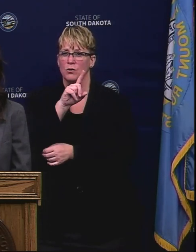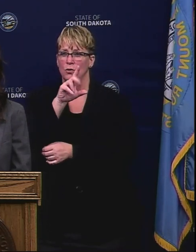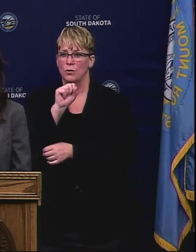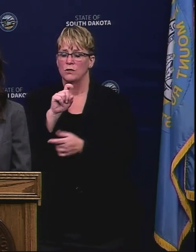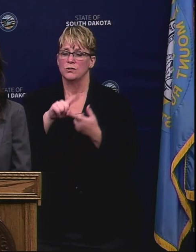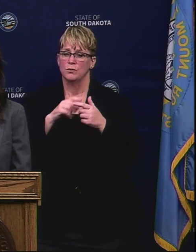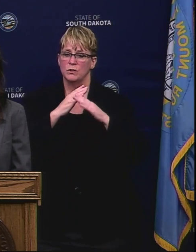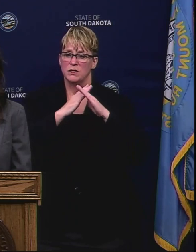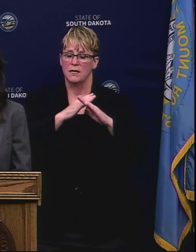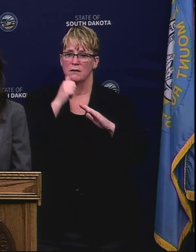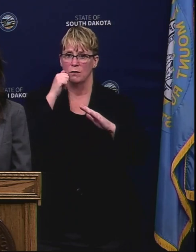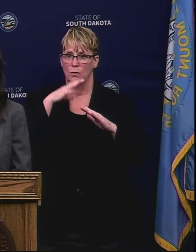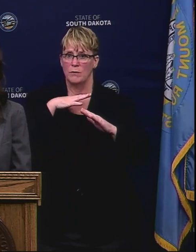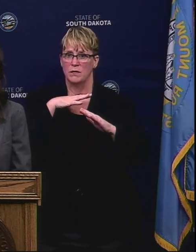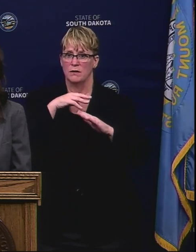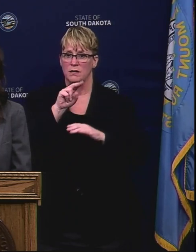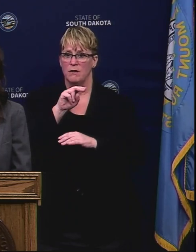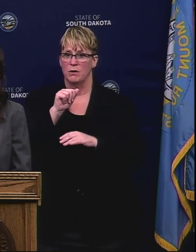sure we protect these women.